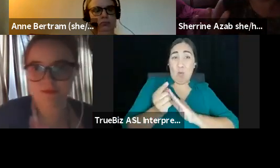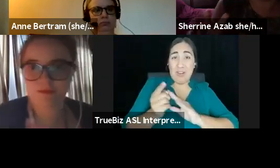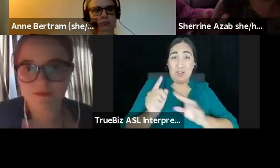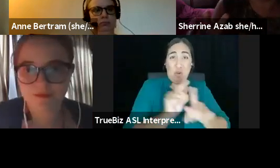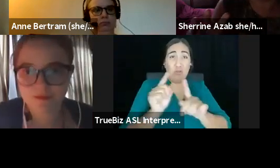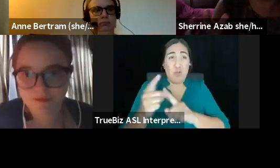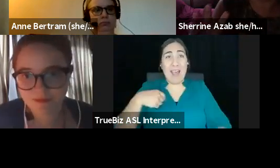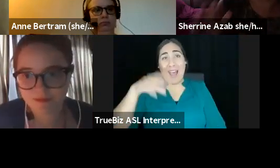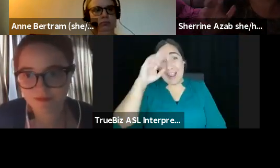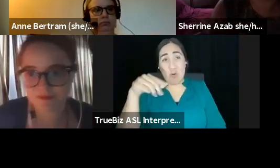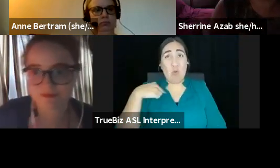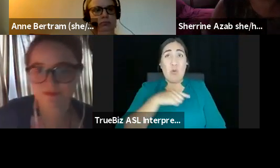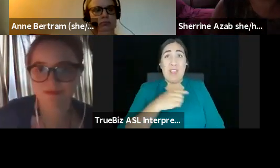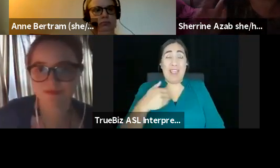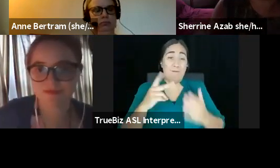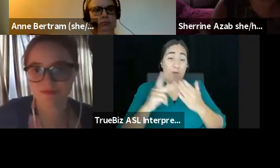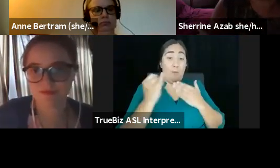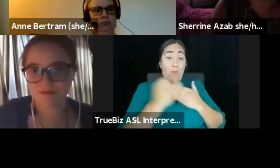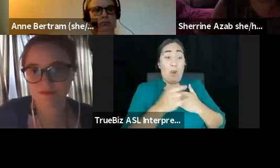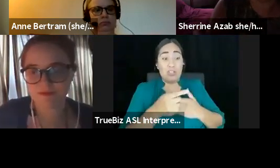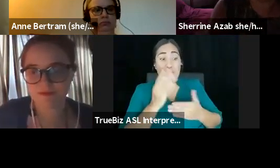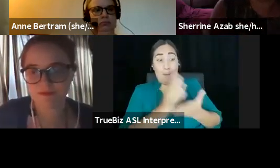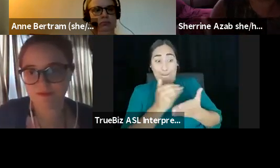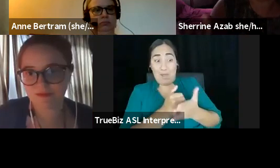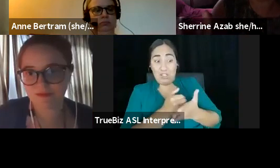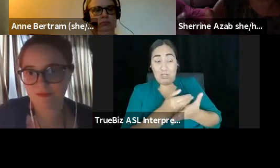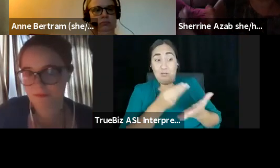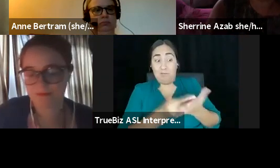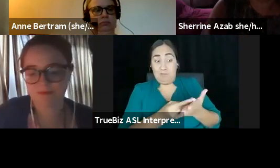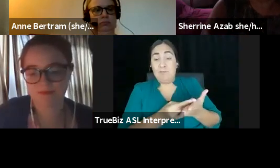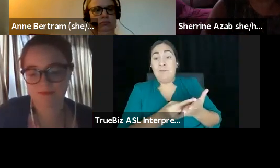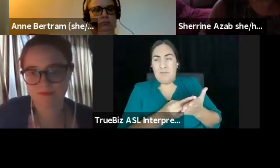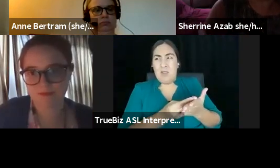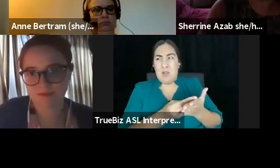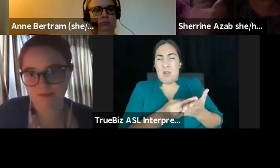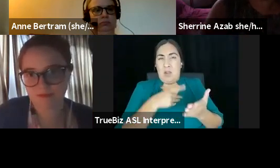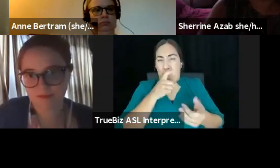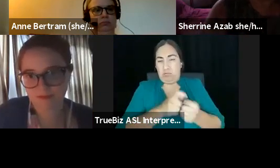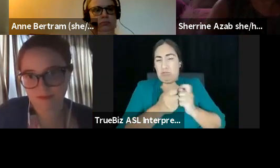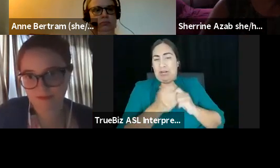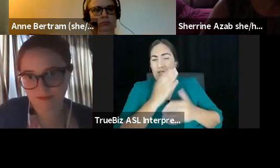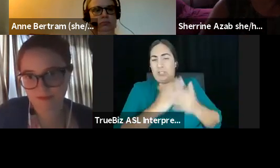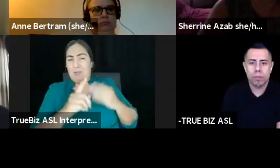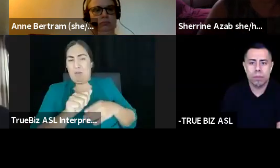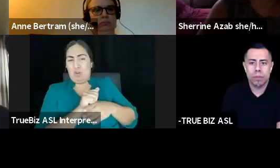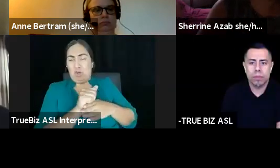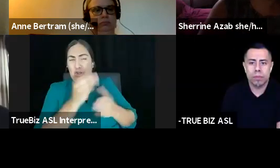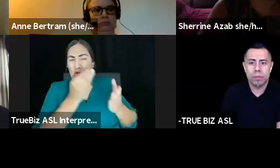budget and I'm going to change some of this rehearsal money into like money that I can use to pay them to like